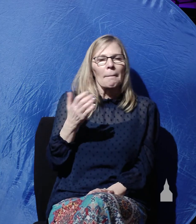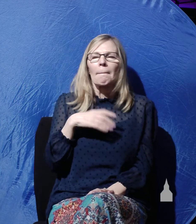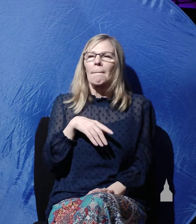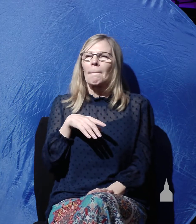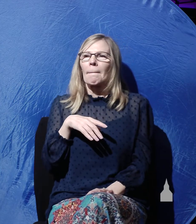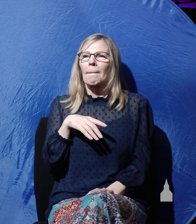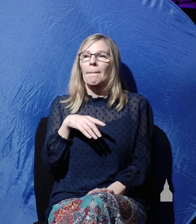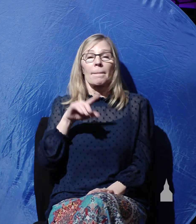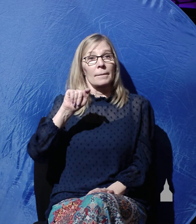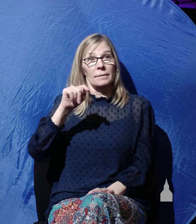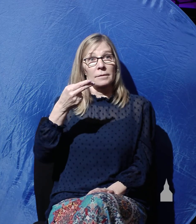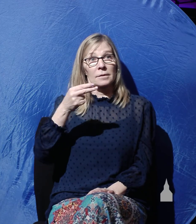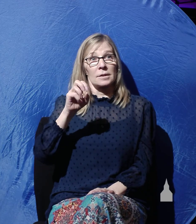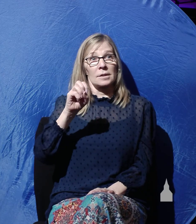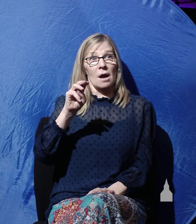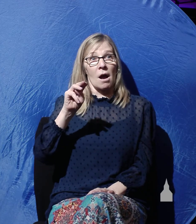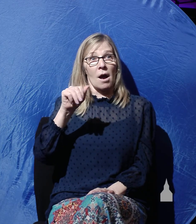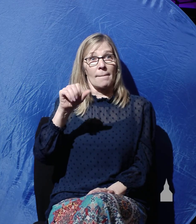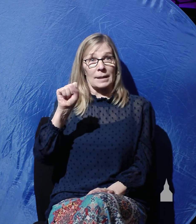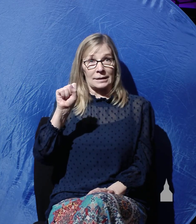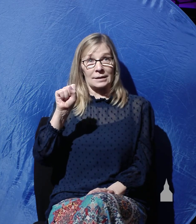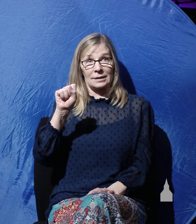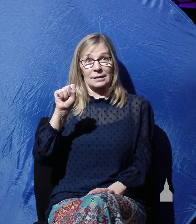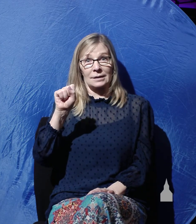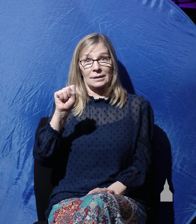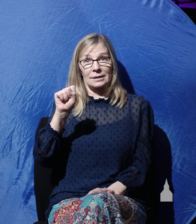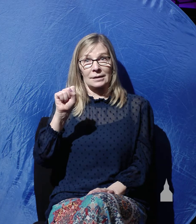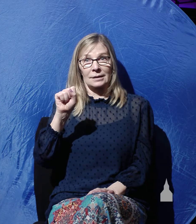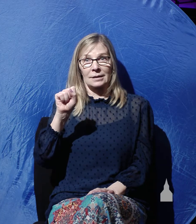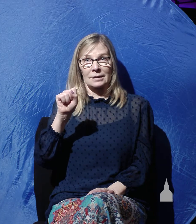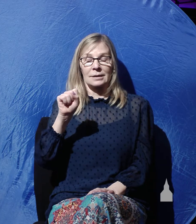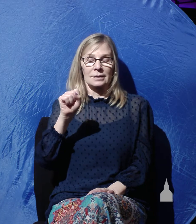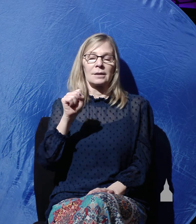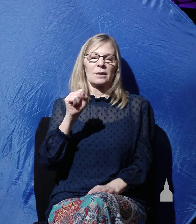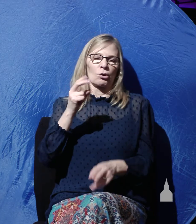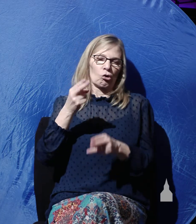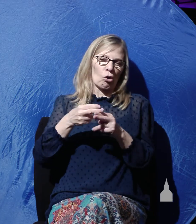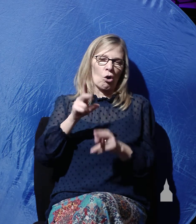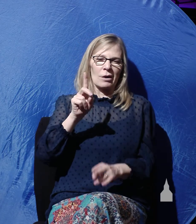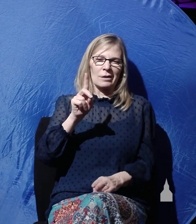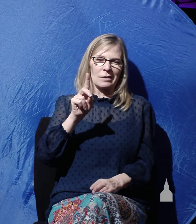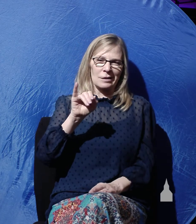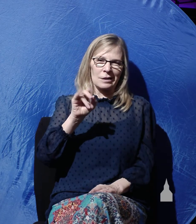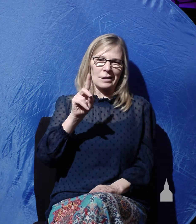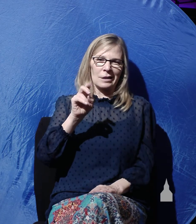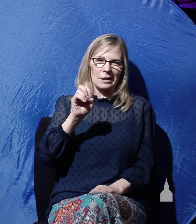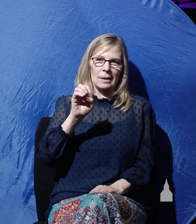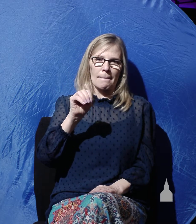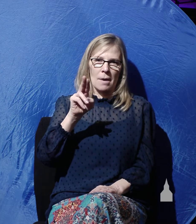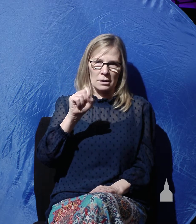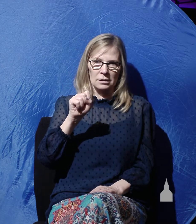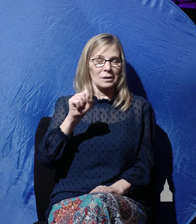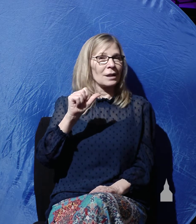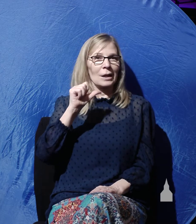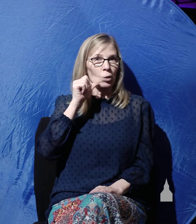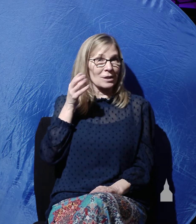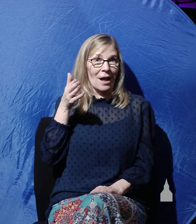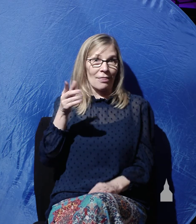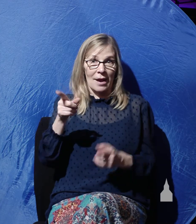But Thomas, this is doubting Thomas, one of the twelve called Didymus, was not with them when Jesus came. So the